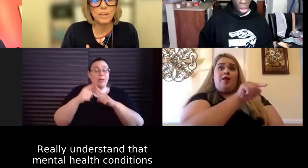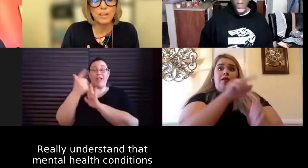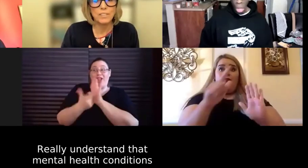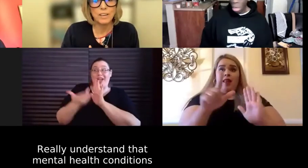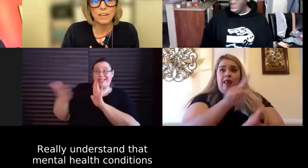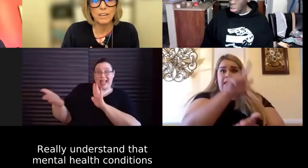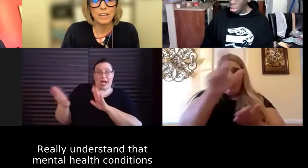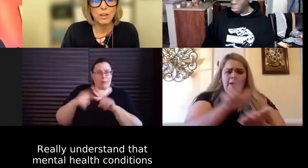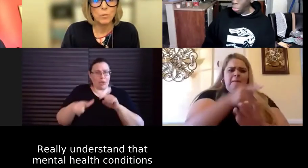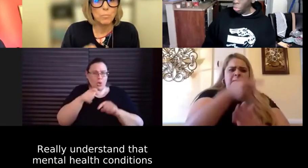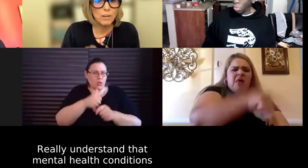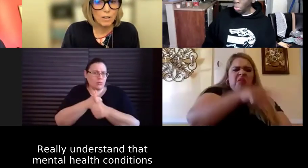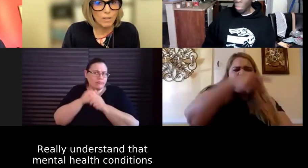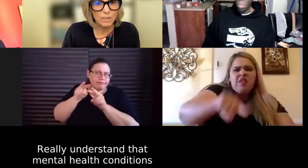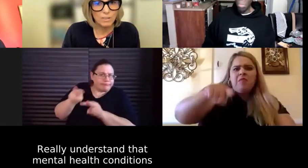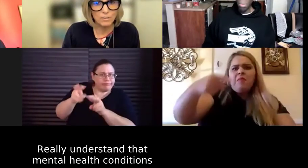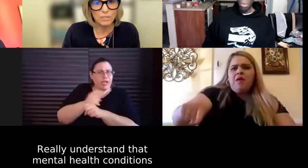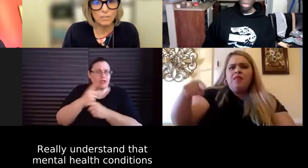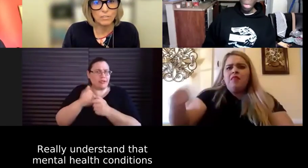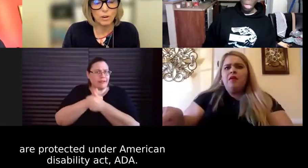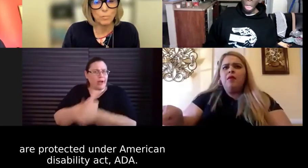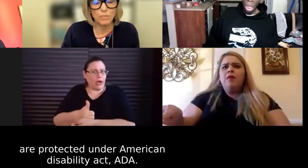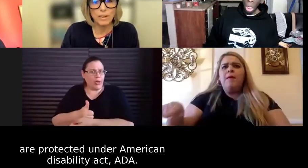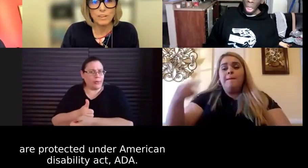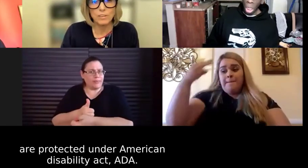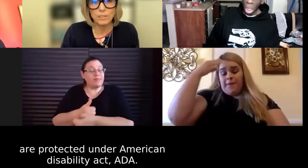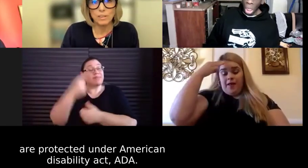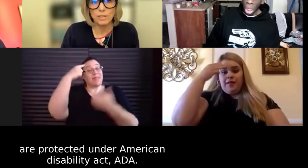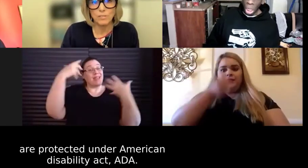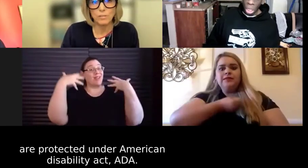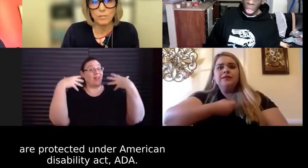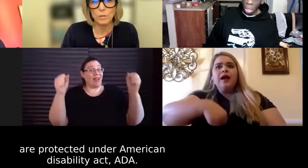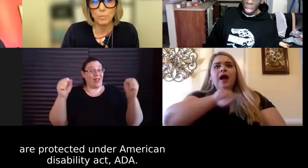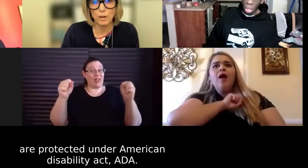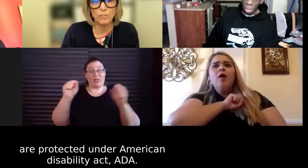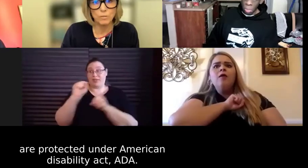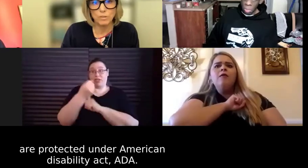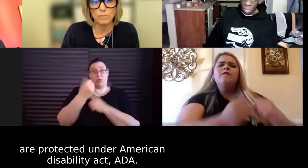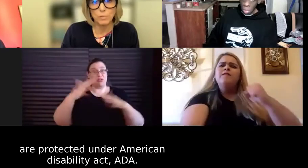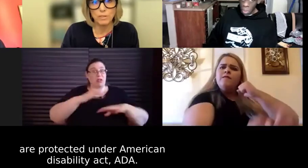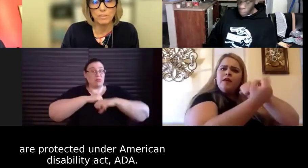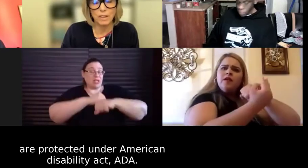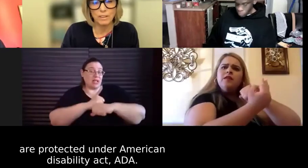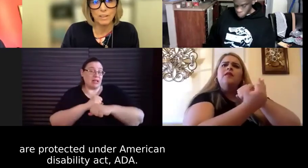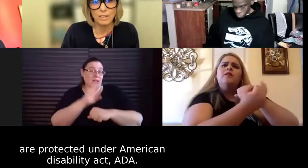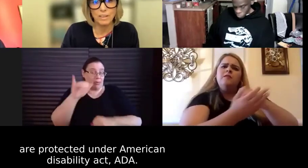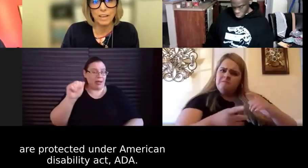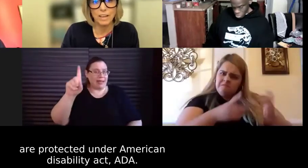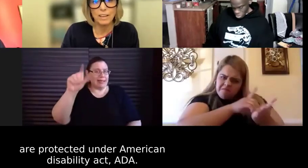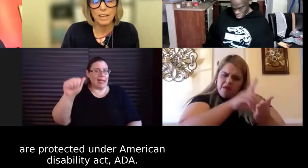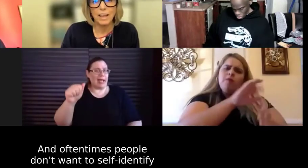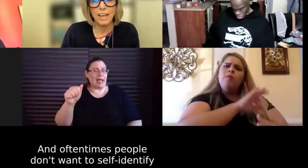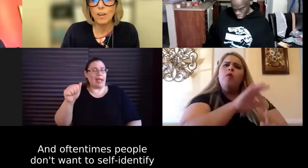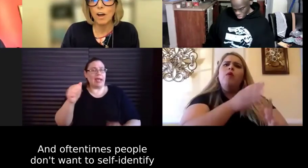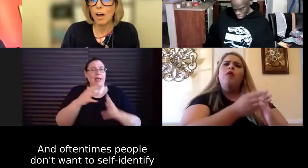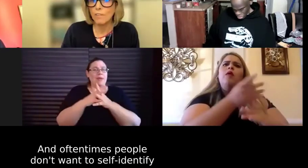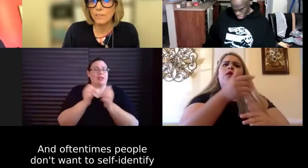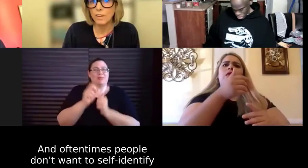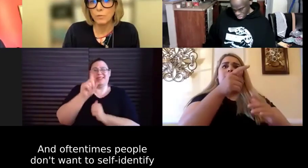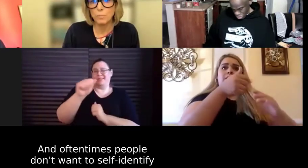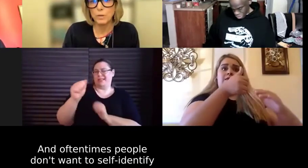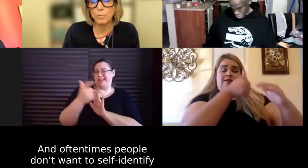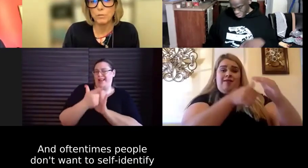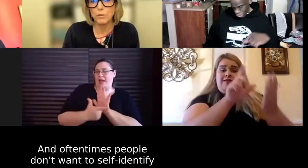understand that mental health conditions are protected under the Americans with Disabilities Act, ADA. And